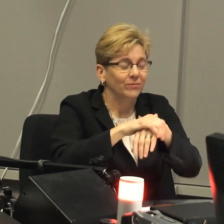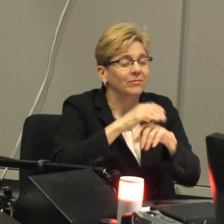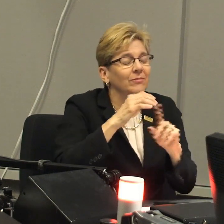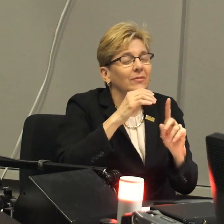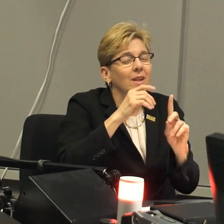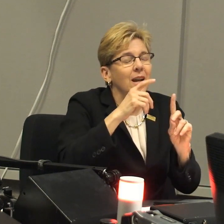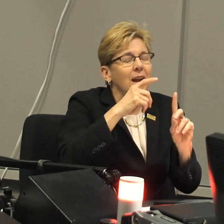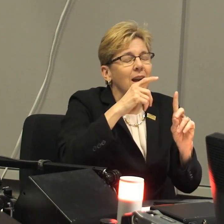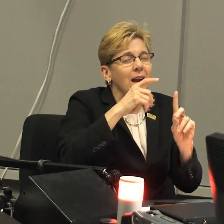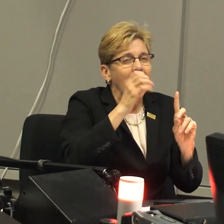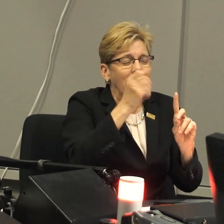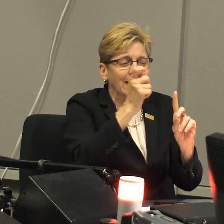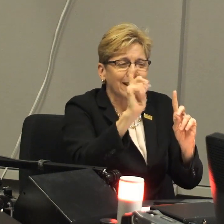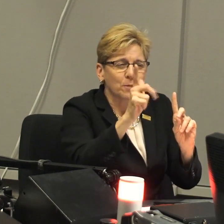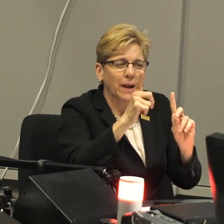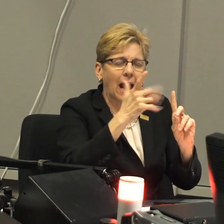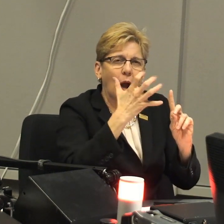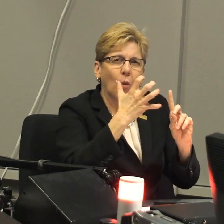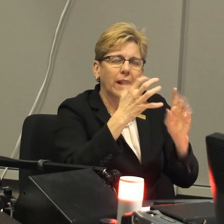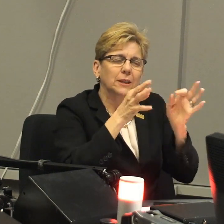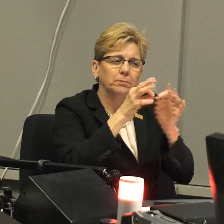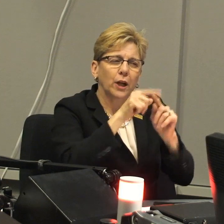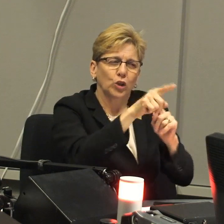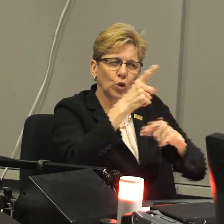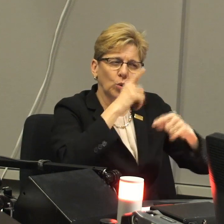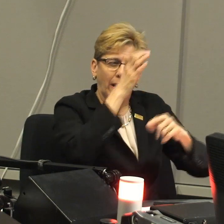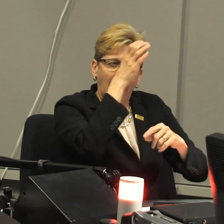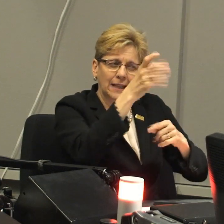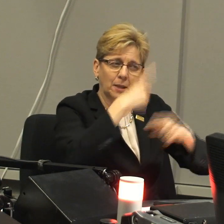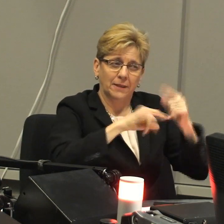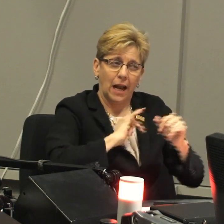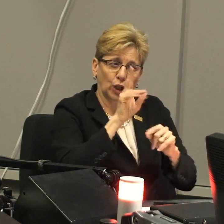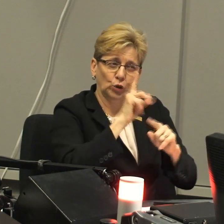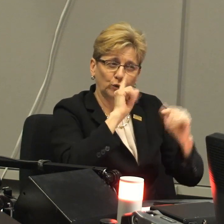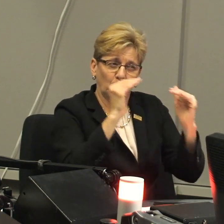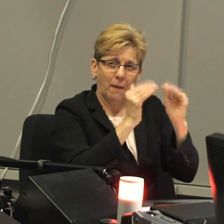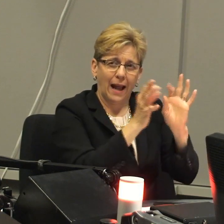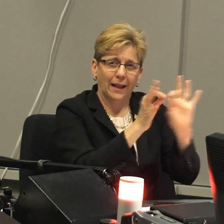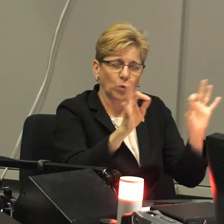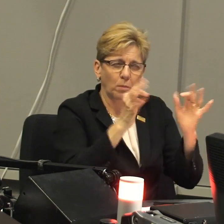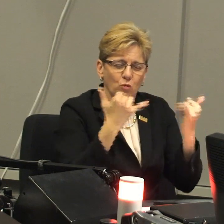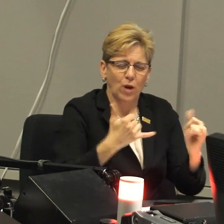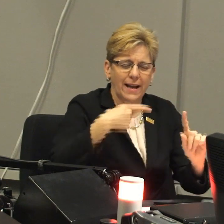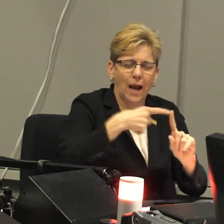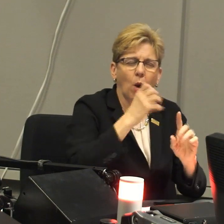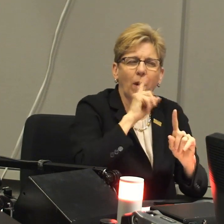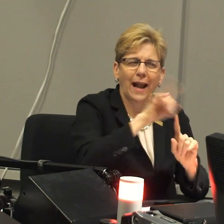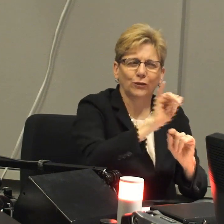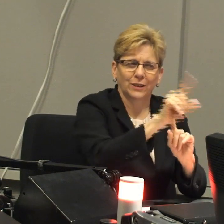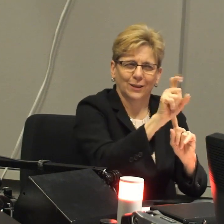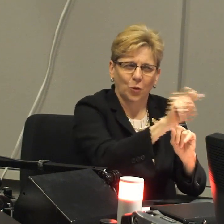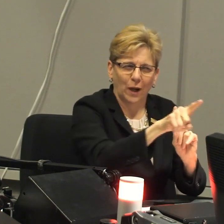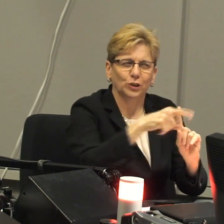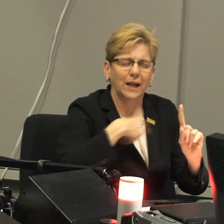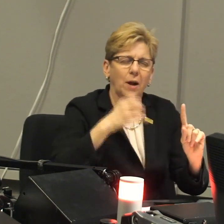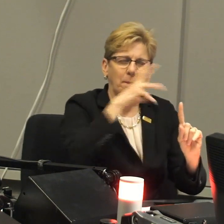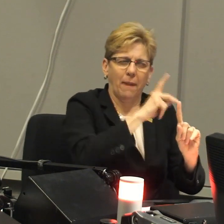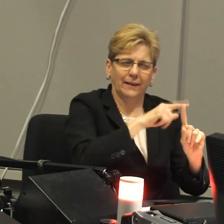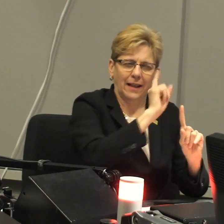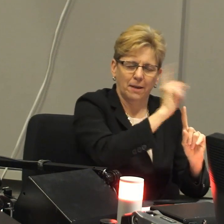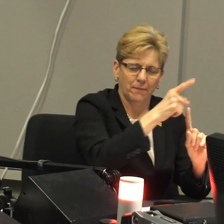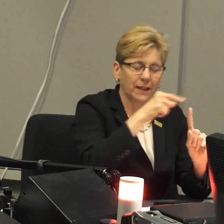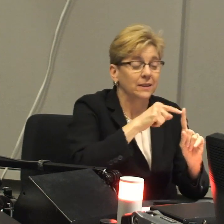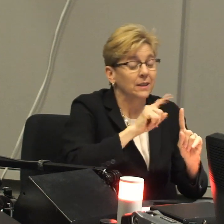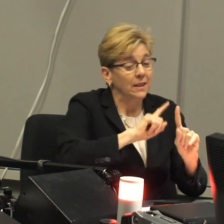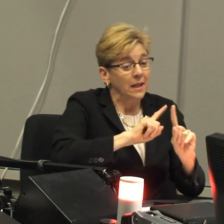ASL and English within the camp environment. And in a little bit, I would like to talk about the concept that we're using for bilingual, but